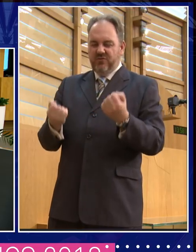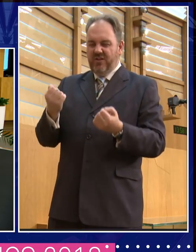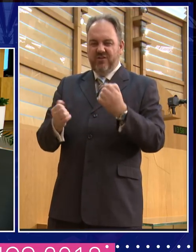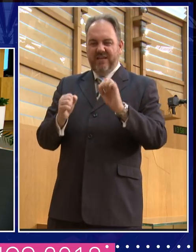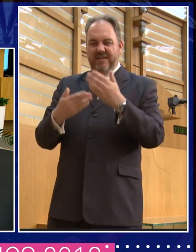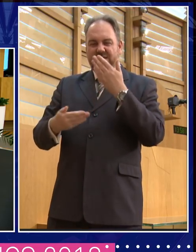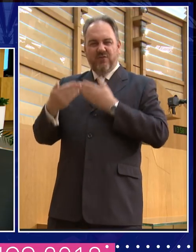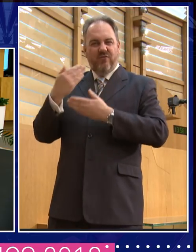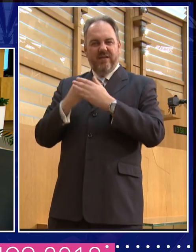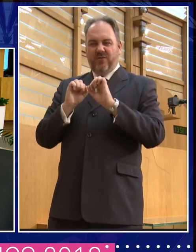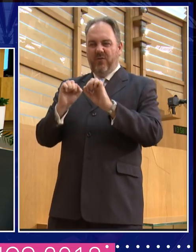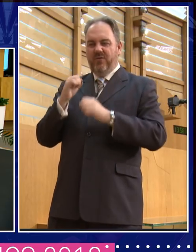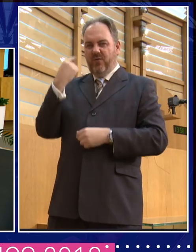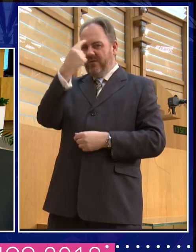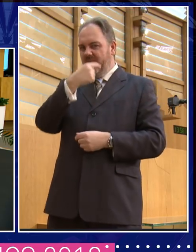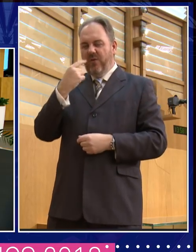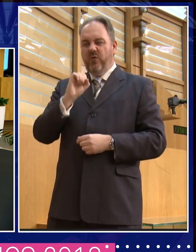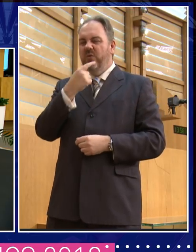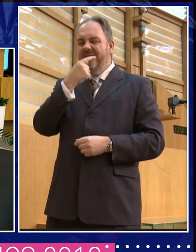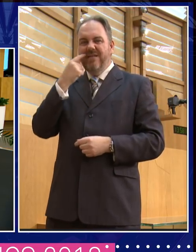telly by, you know, what their teeth look like, you know.